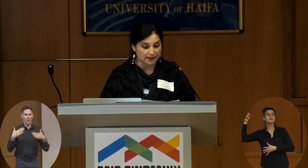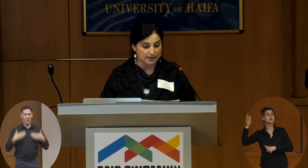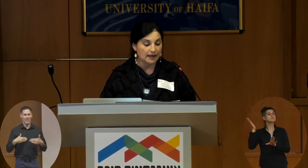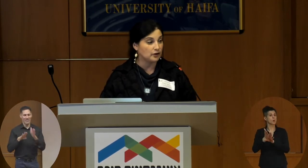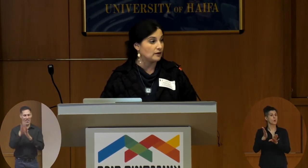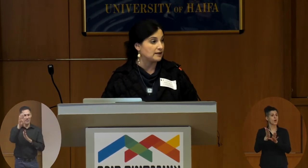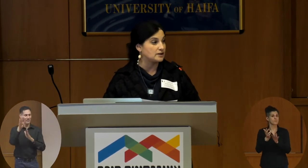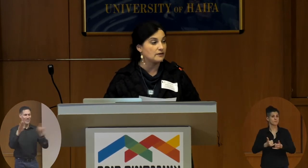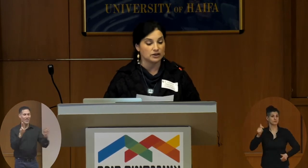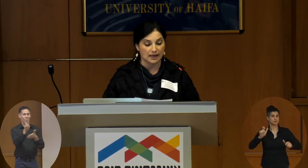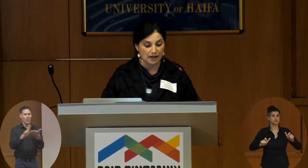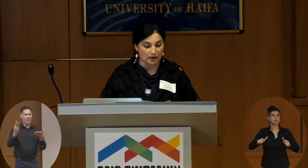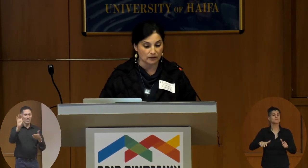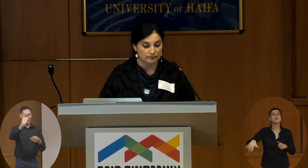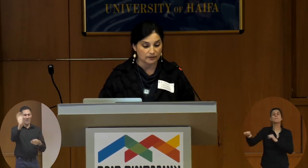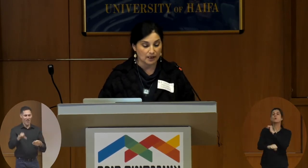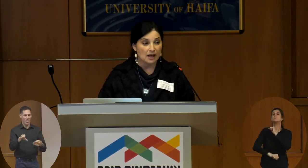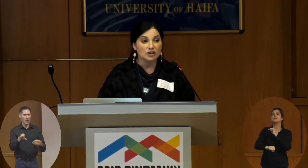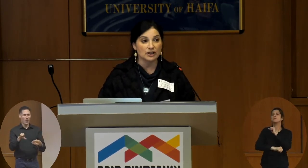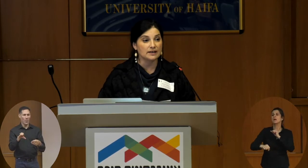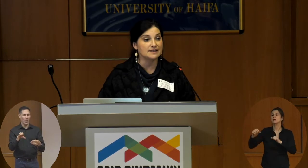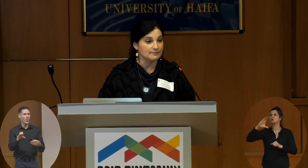at the University of Chicago she's